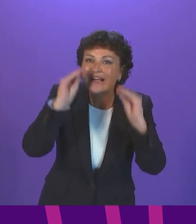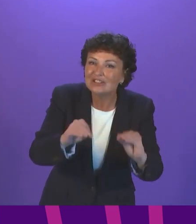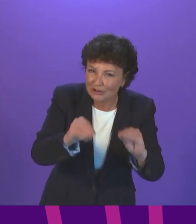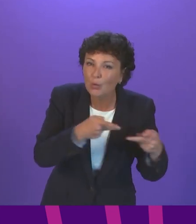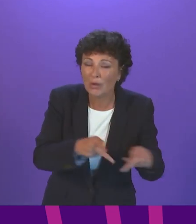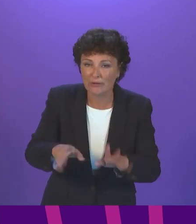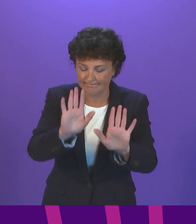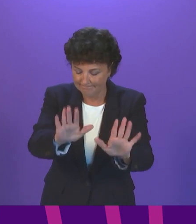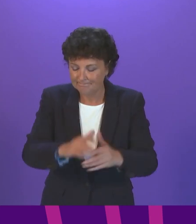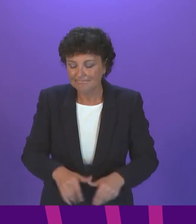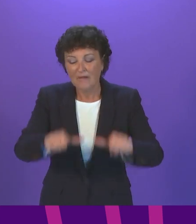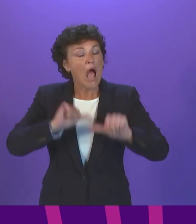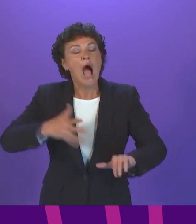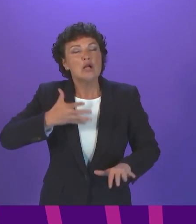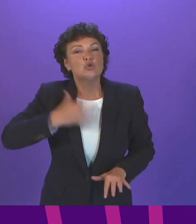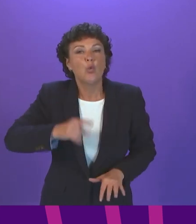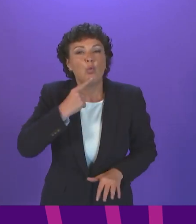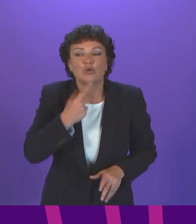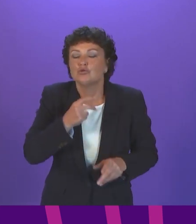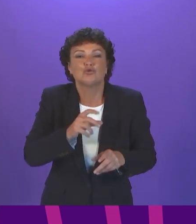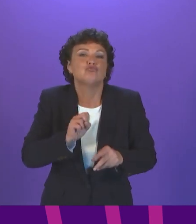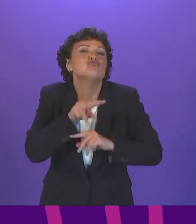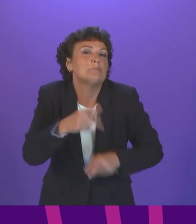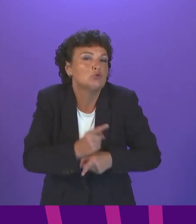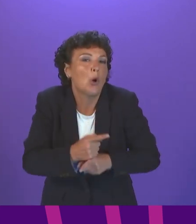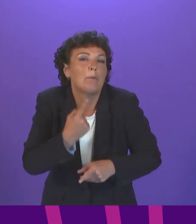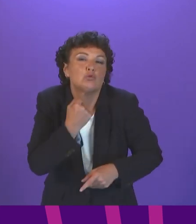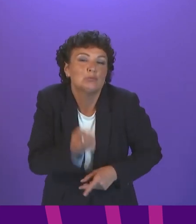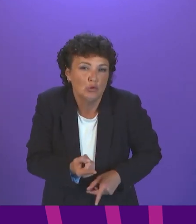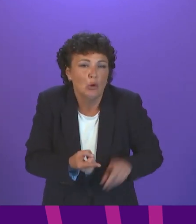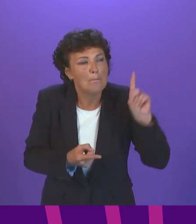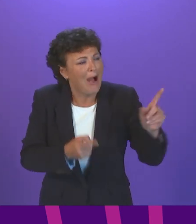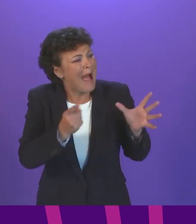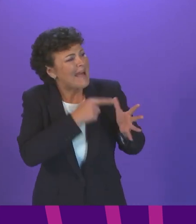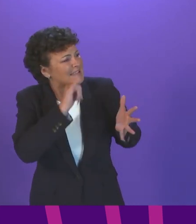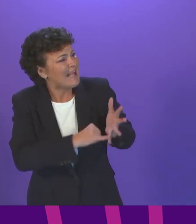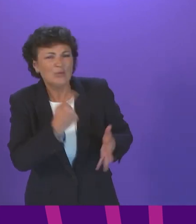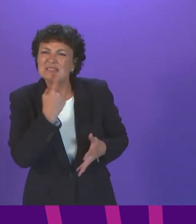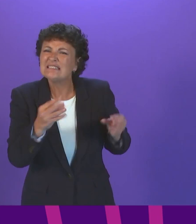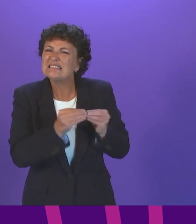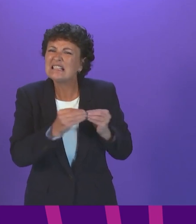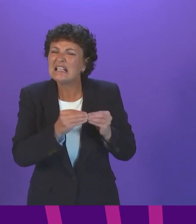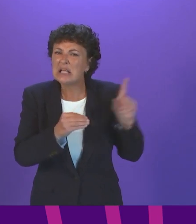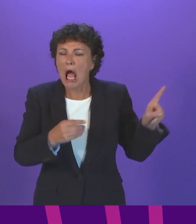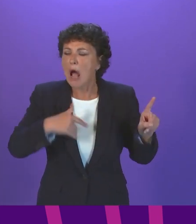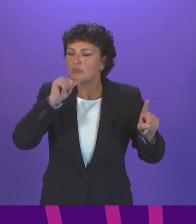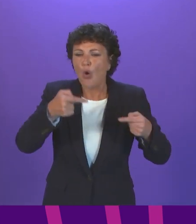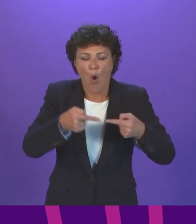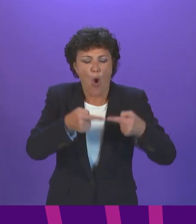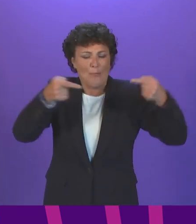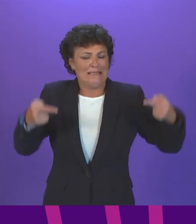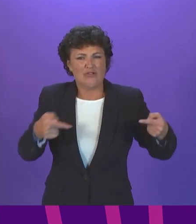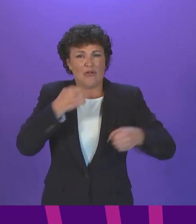certification, I will not pre-empt tomorrow's debate, but Anasarwar says he is not taking a position of opposition for